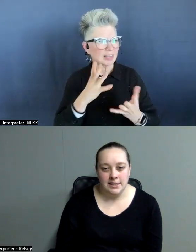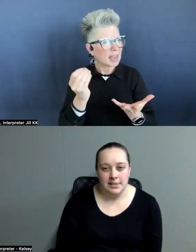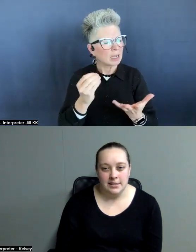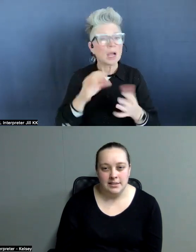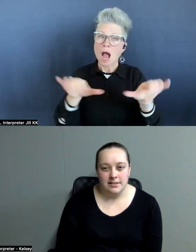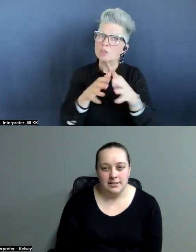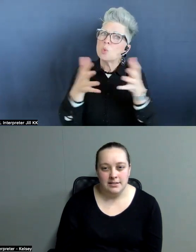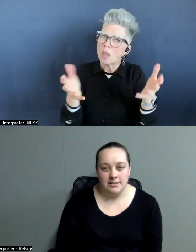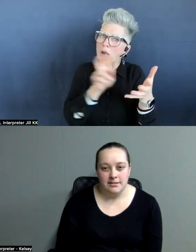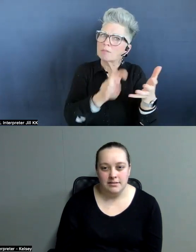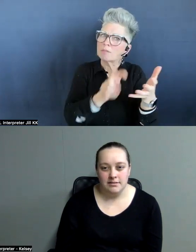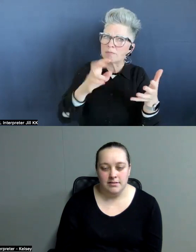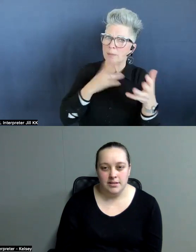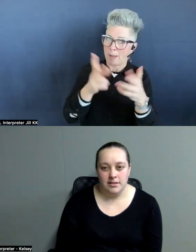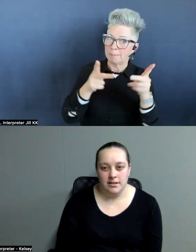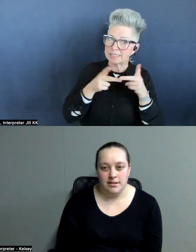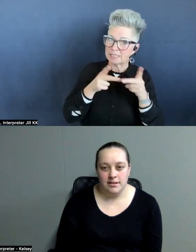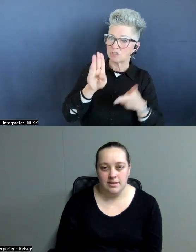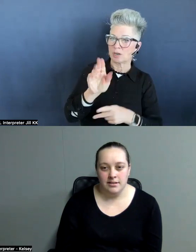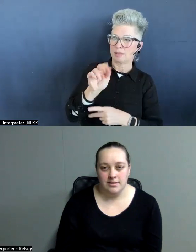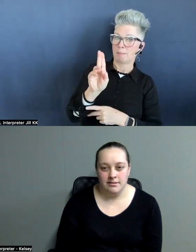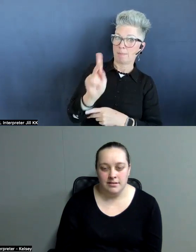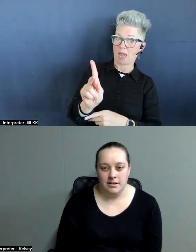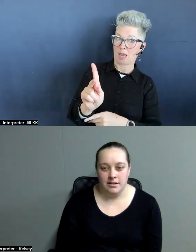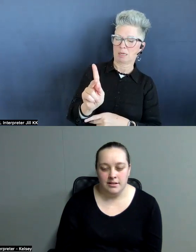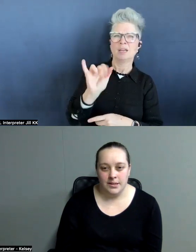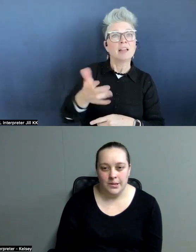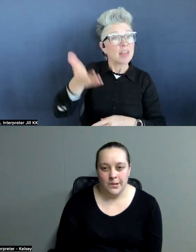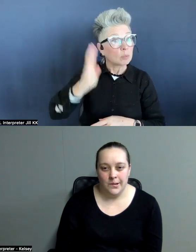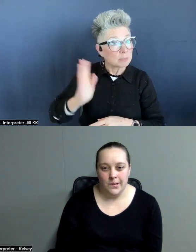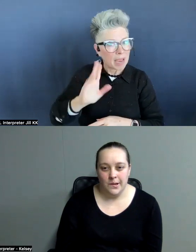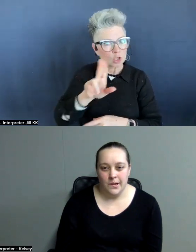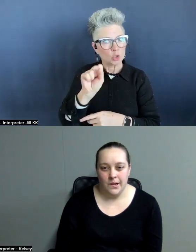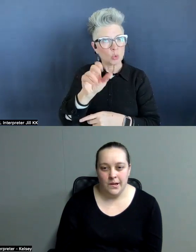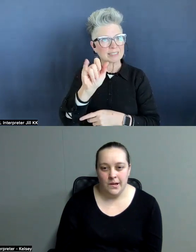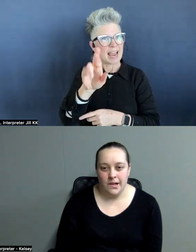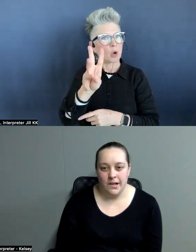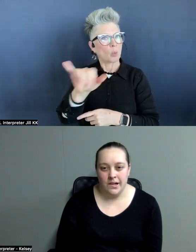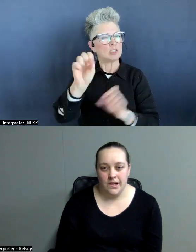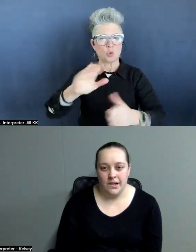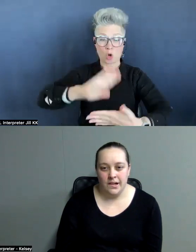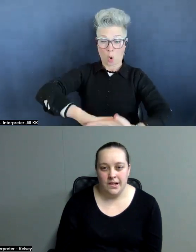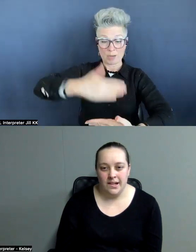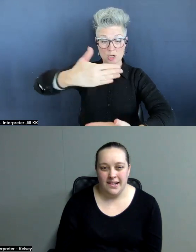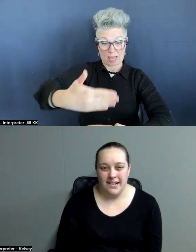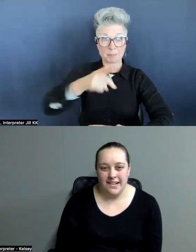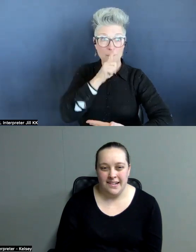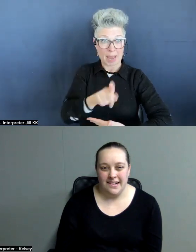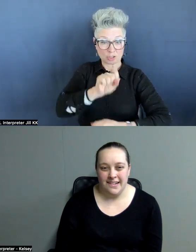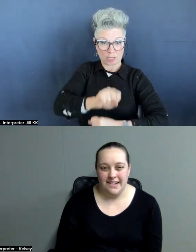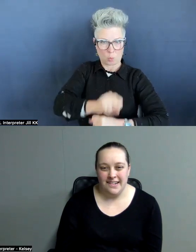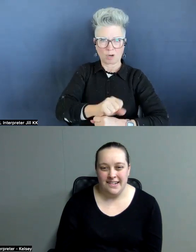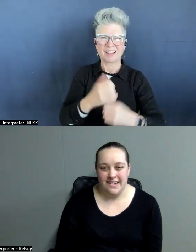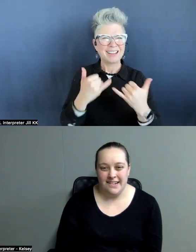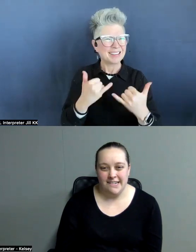travel in my position at the bank. And that was back in the days when U.S. Airways, you could open your laptop and actually work. Now they have the seats